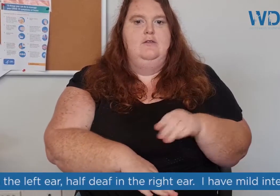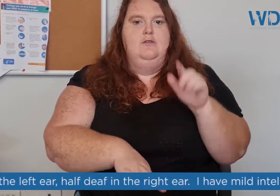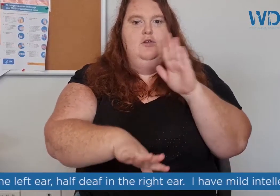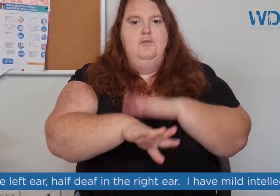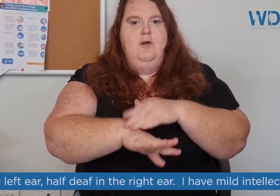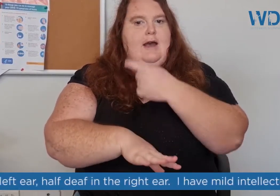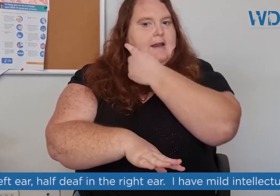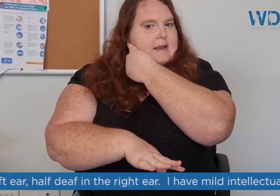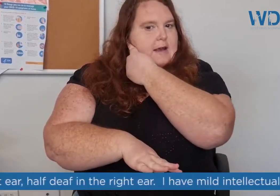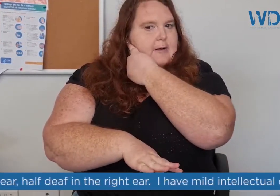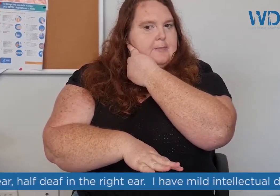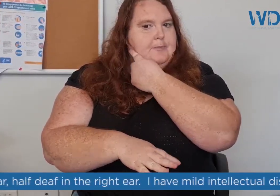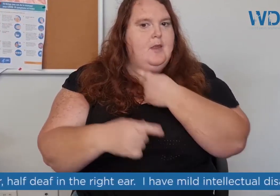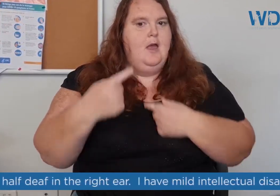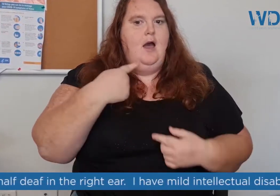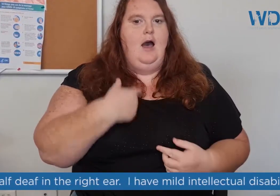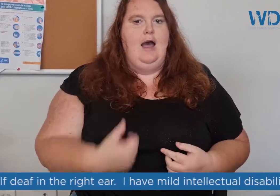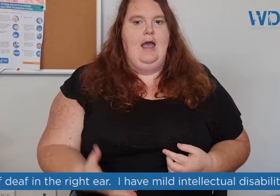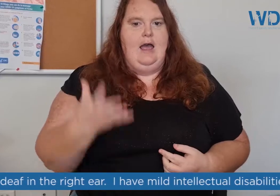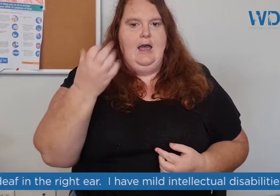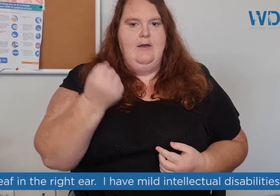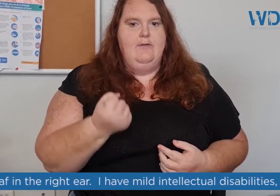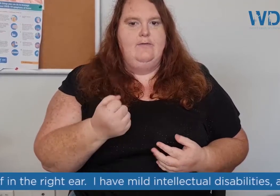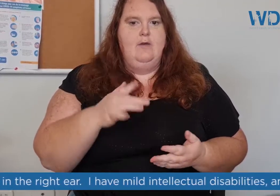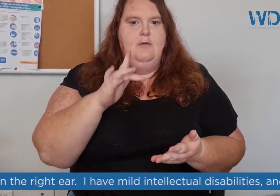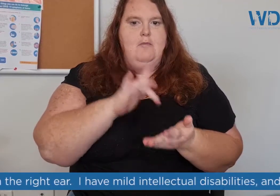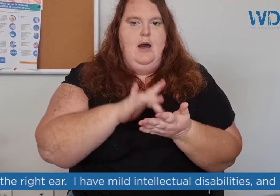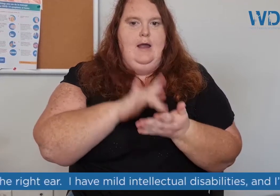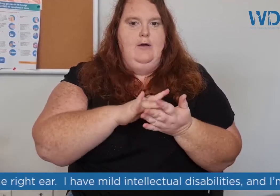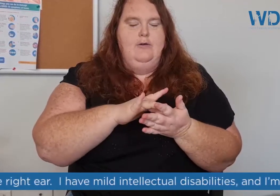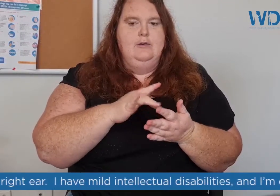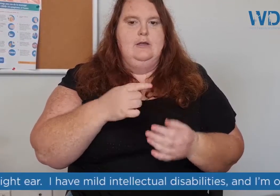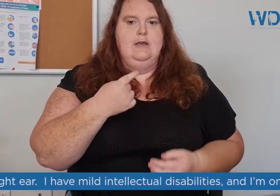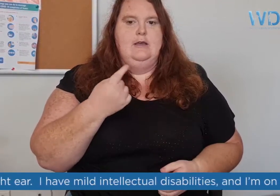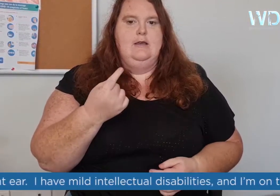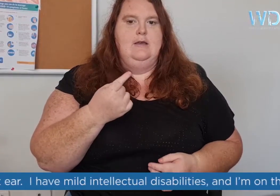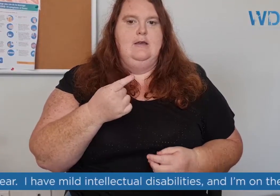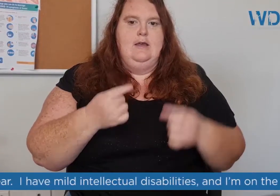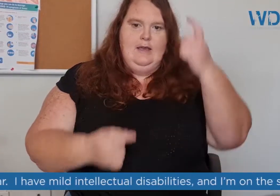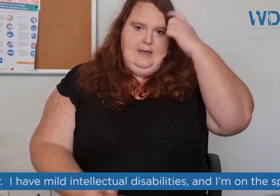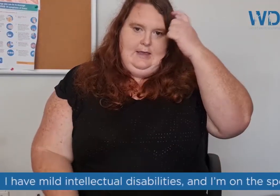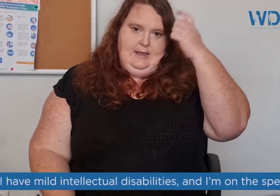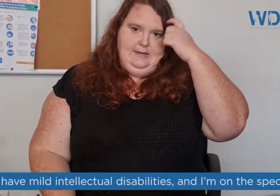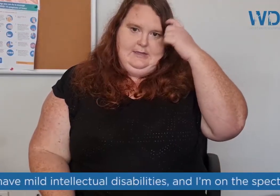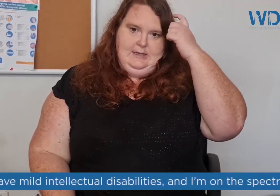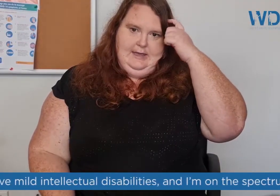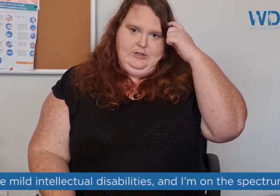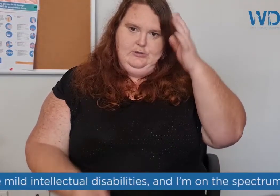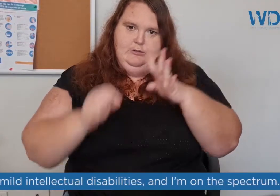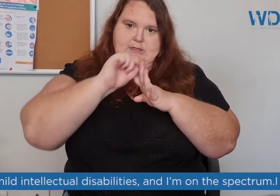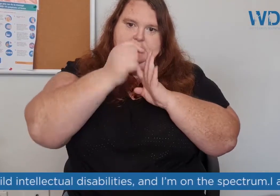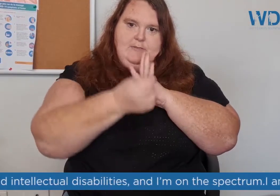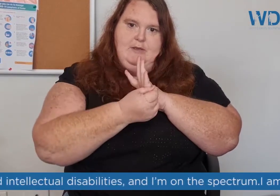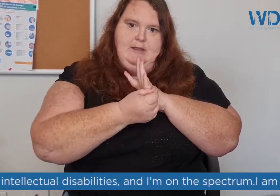the right ear. I have a mild intellectual disability